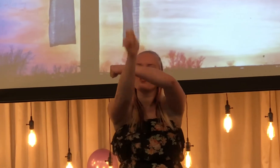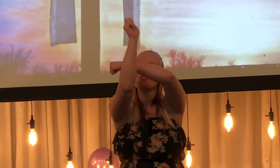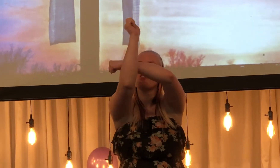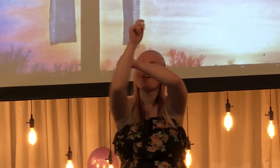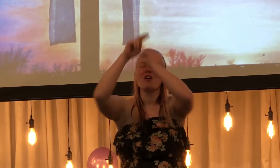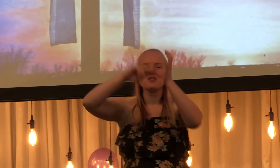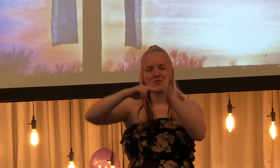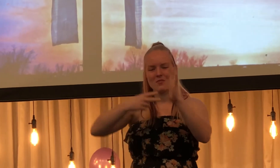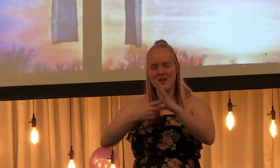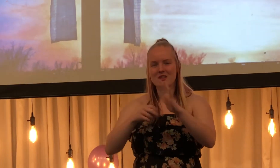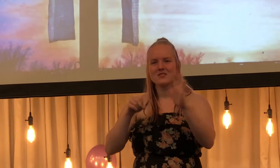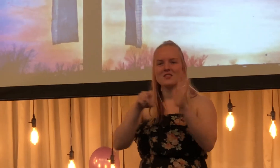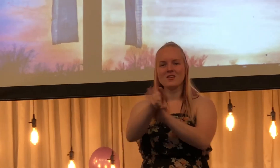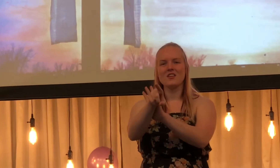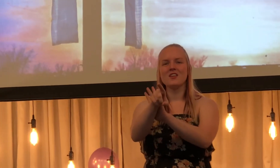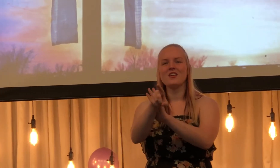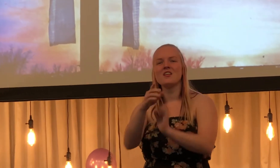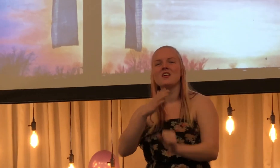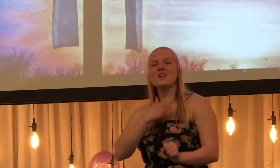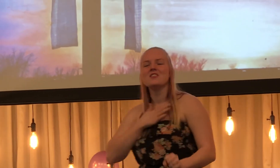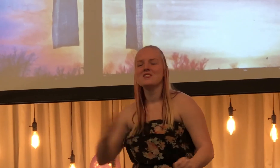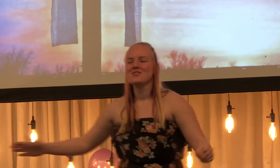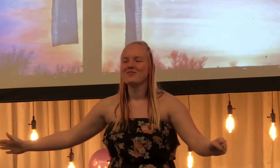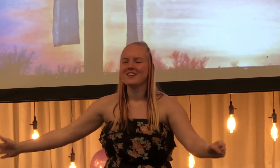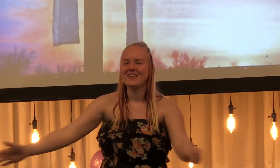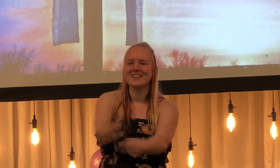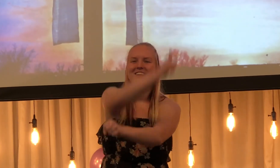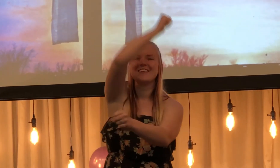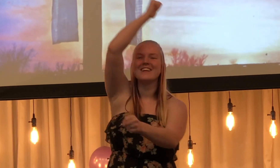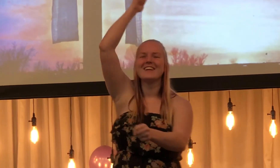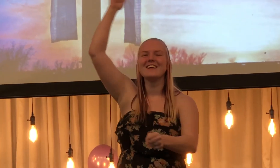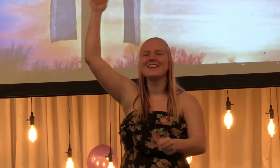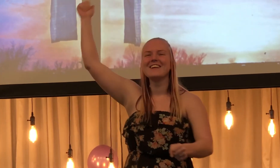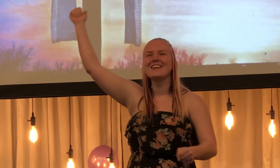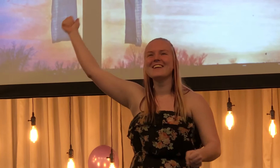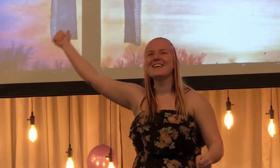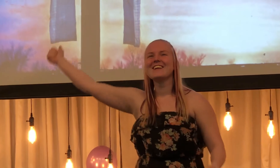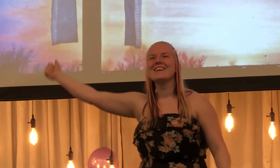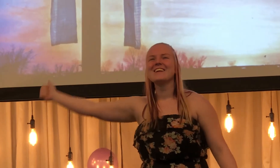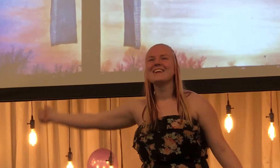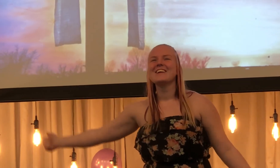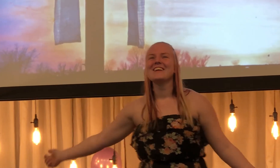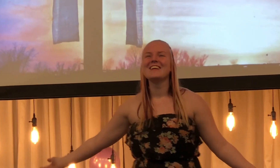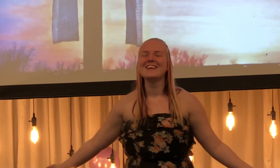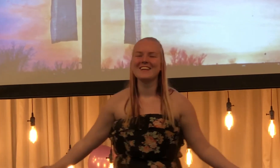cross meant to kill, it's my victory Oh,